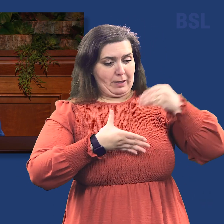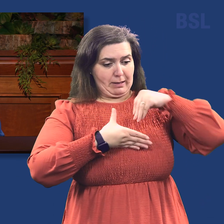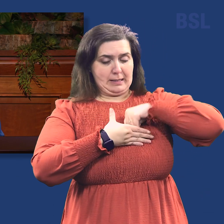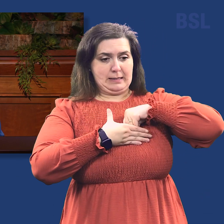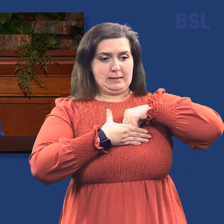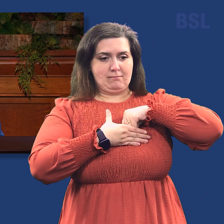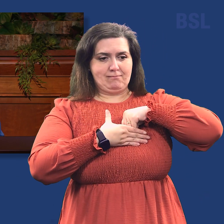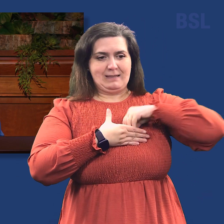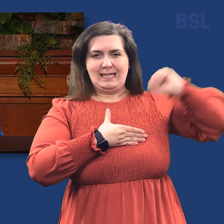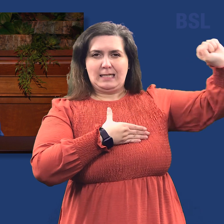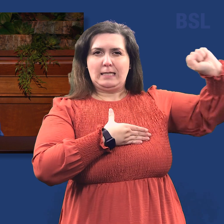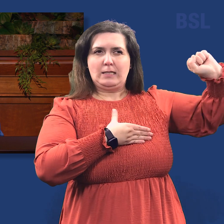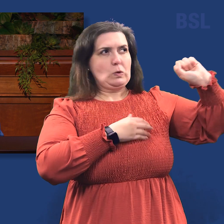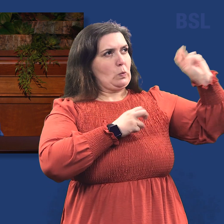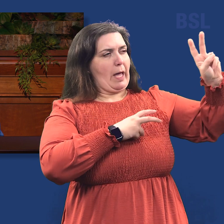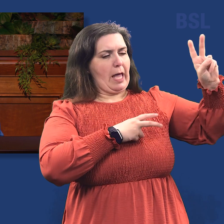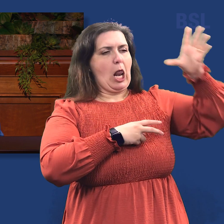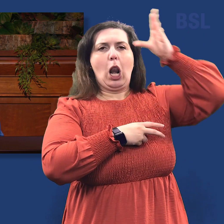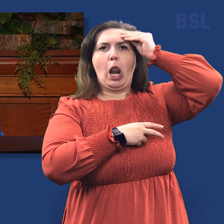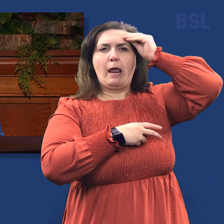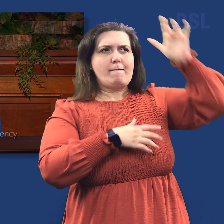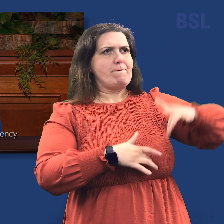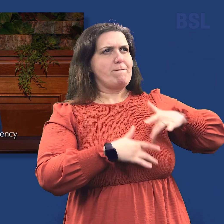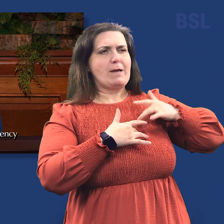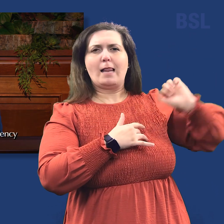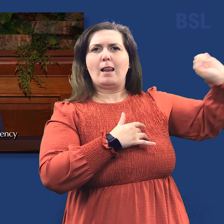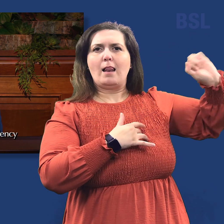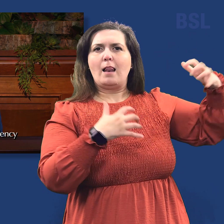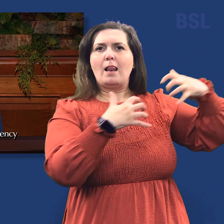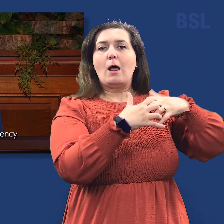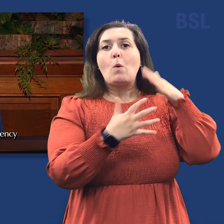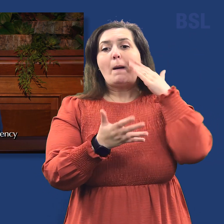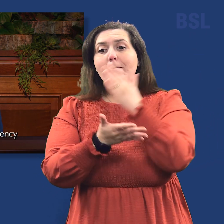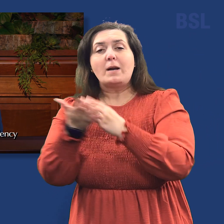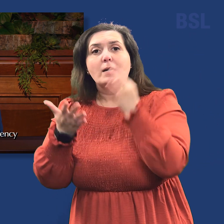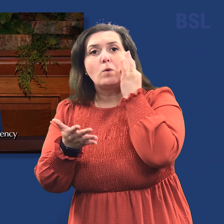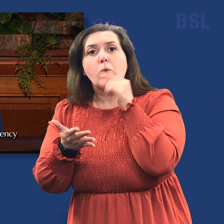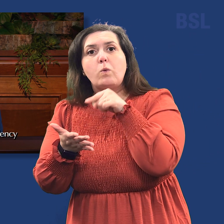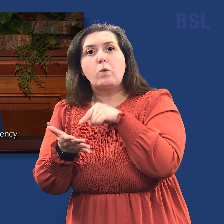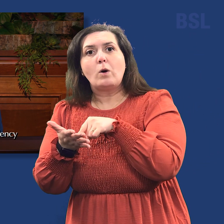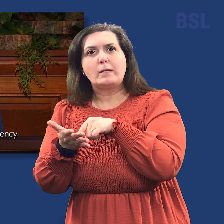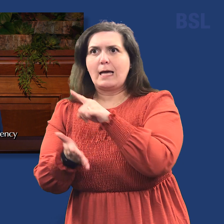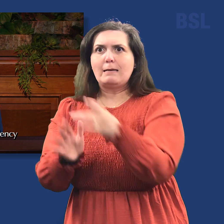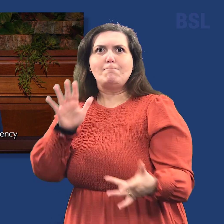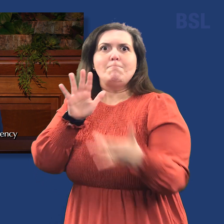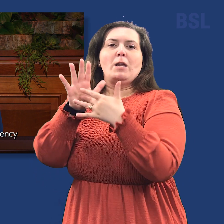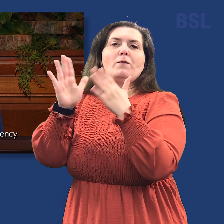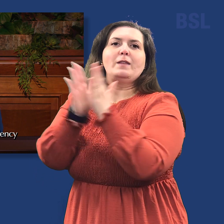learn God's way and feel His will. During the sacrament, which I call the heart of the Sabbath, I